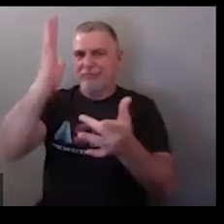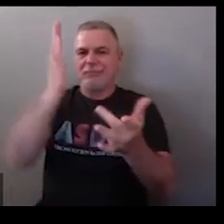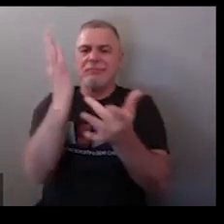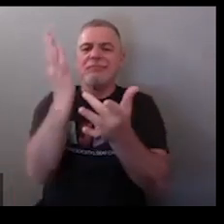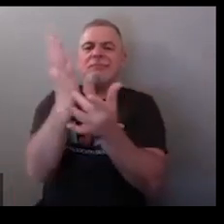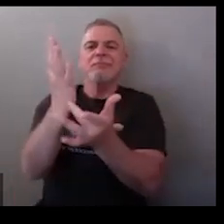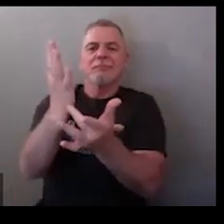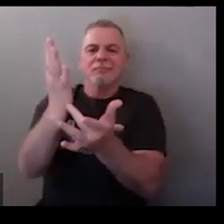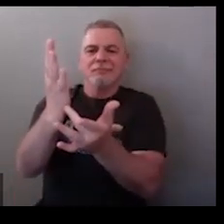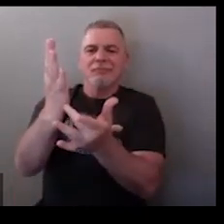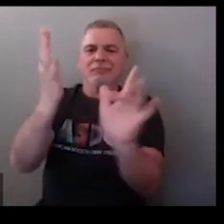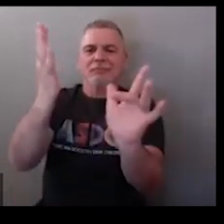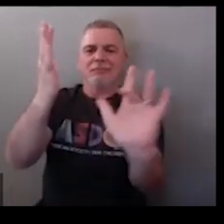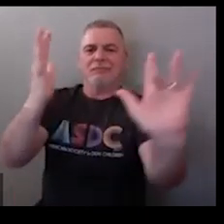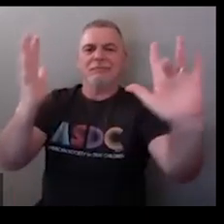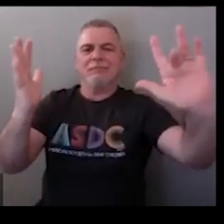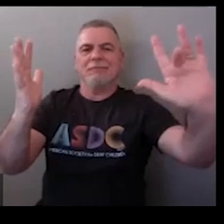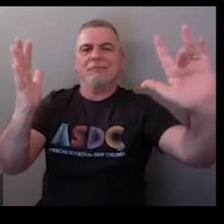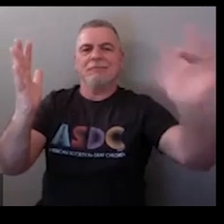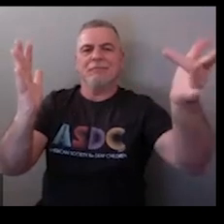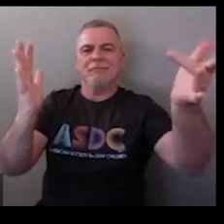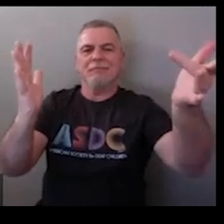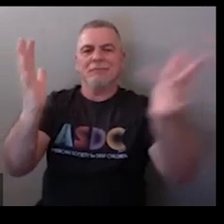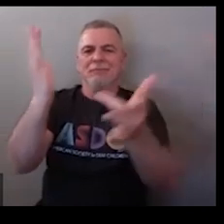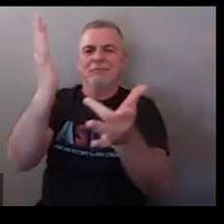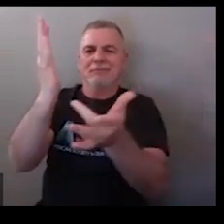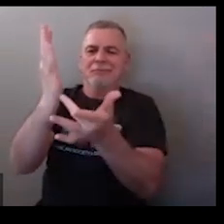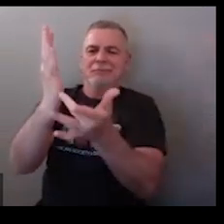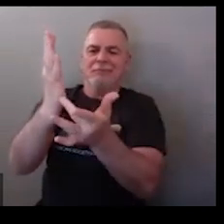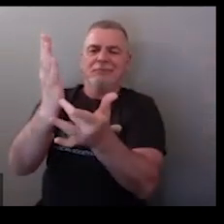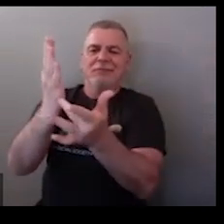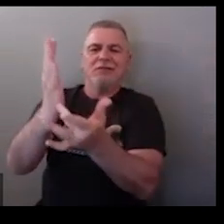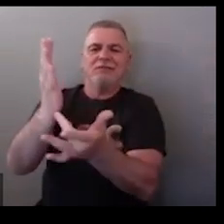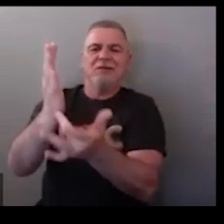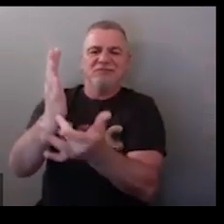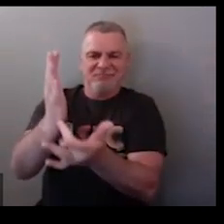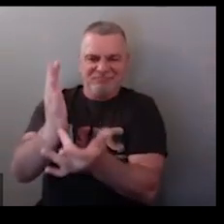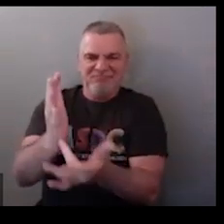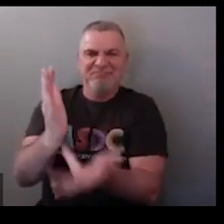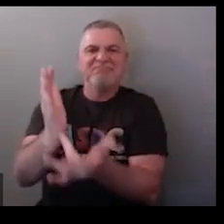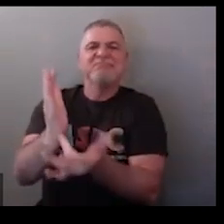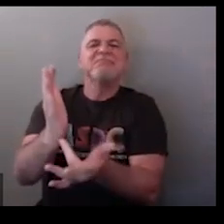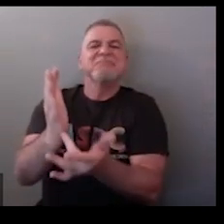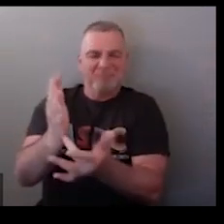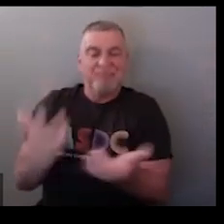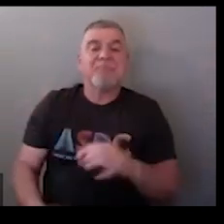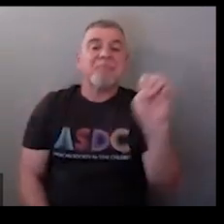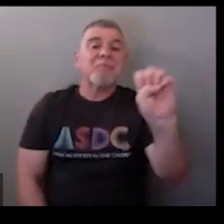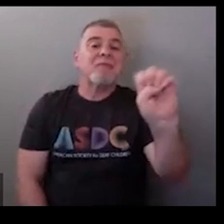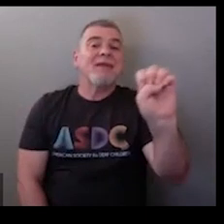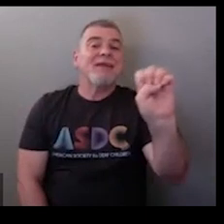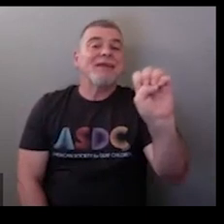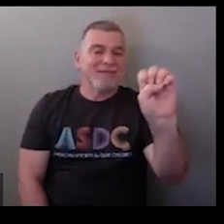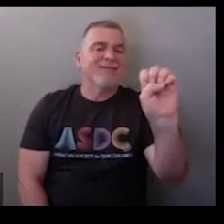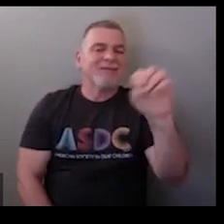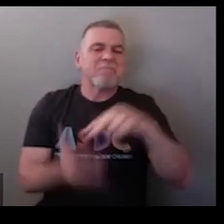this is technology middle finger down and then it touches on the fleshy part on the side of your